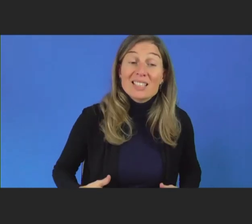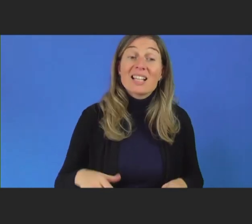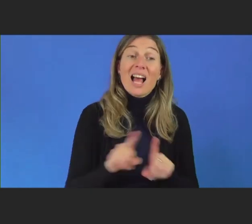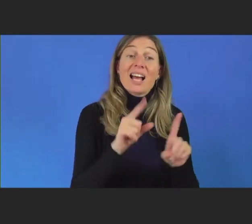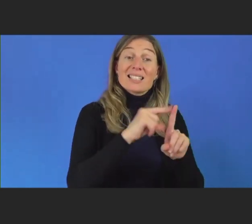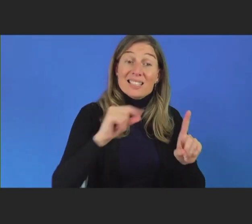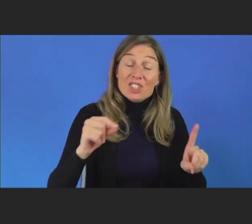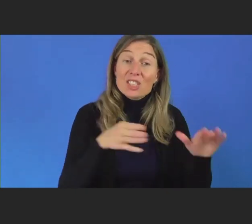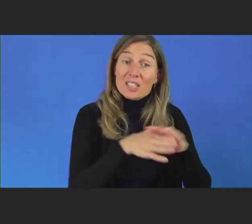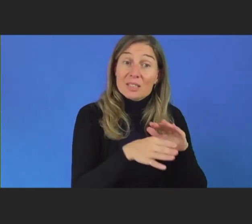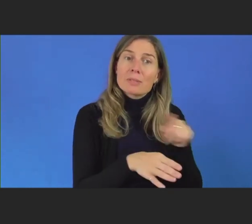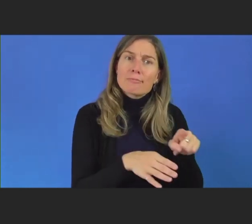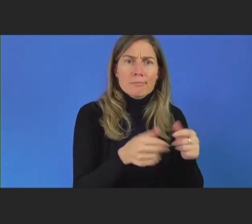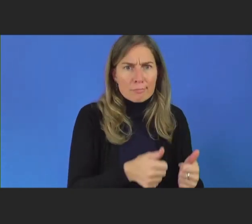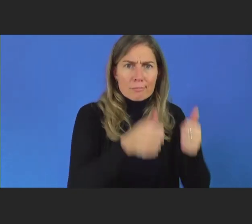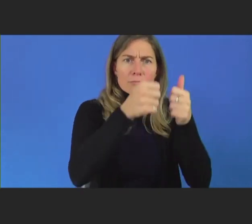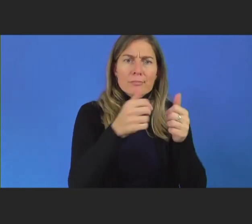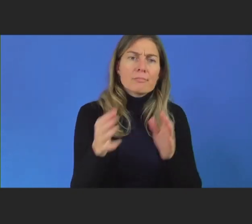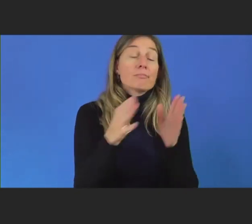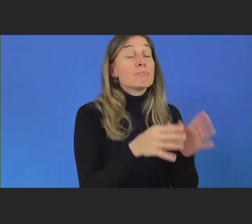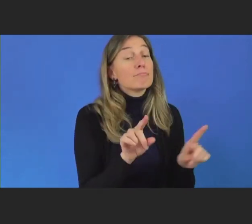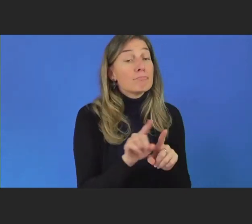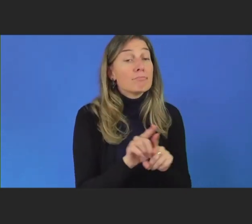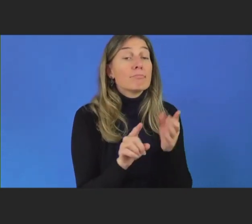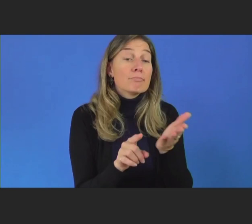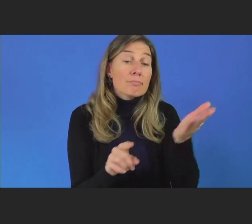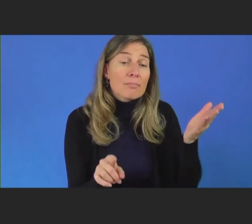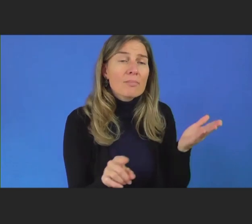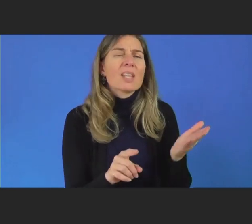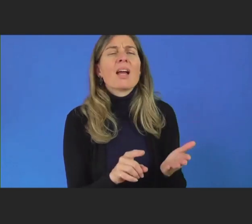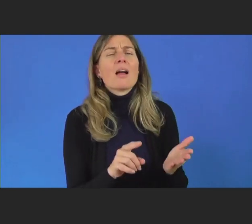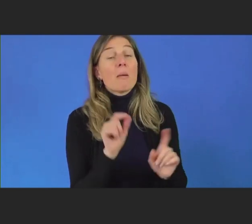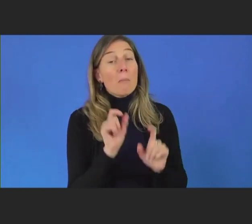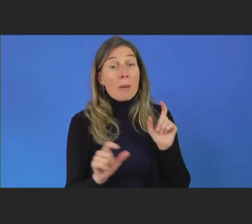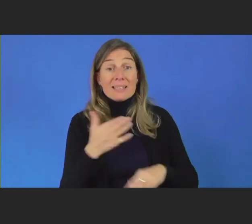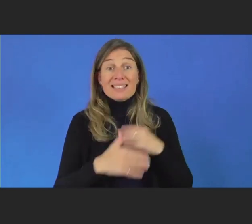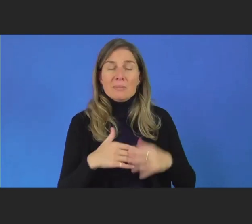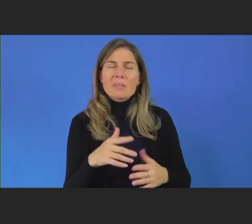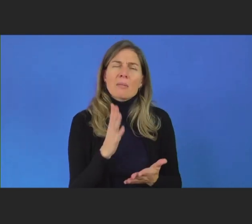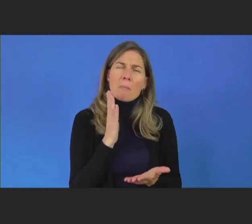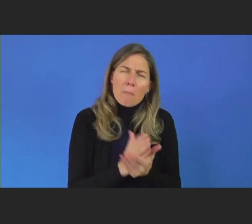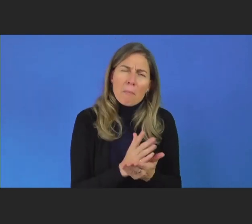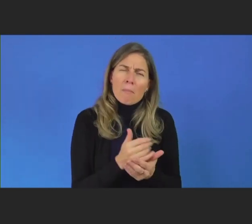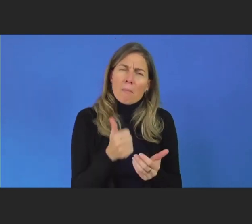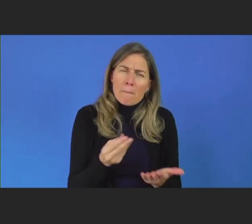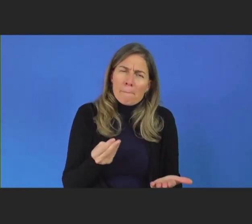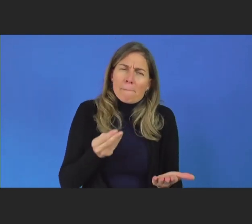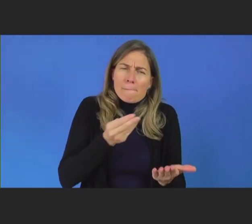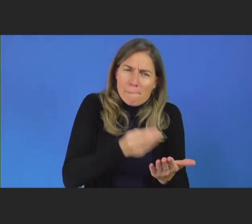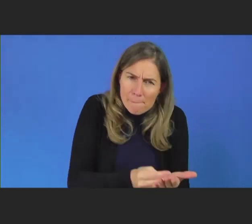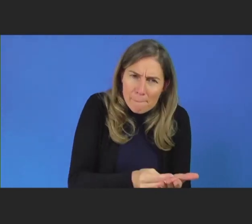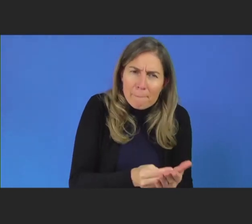accessibility, and supporting the meaningful participation of persons with disabilities and their representative